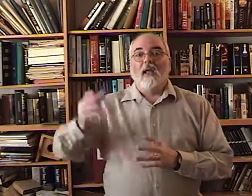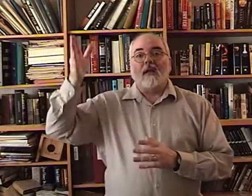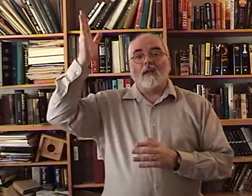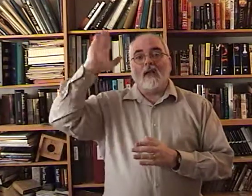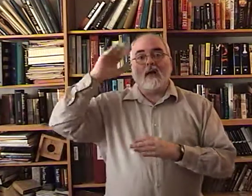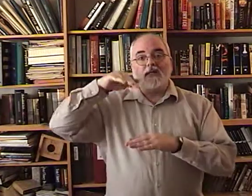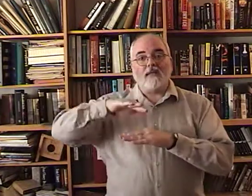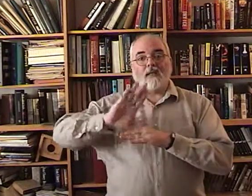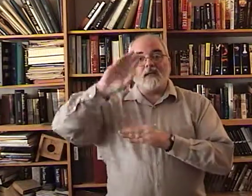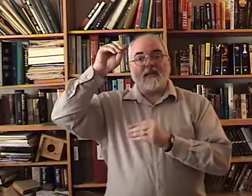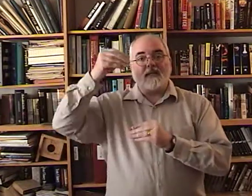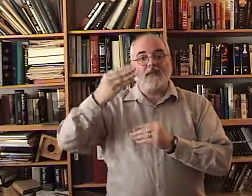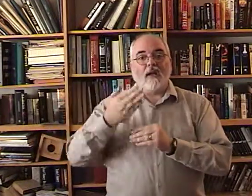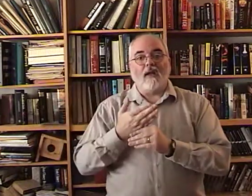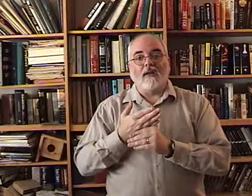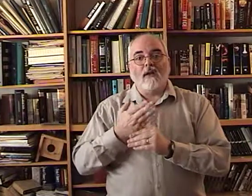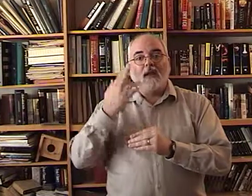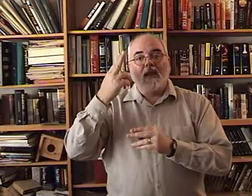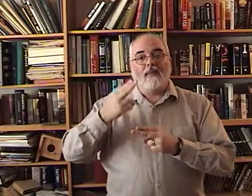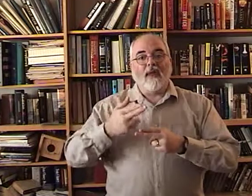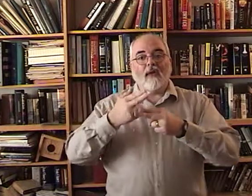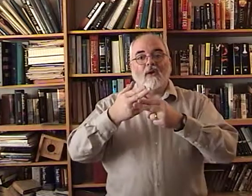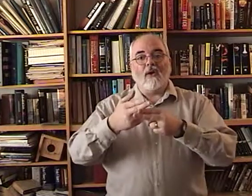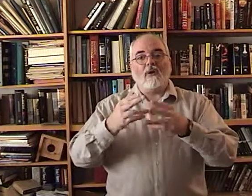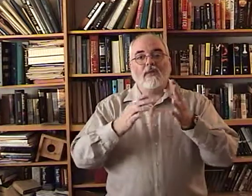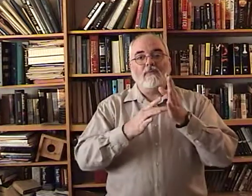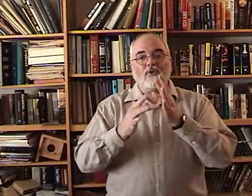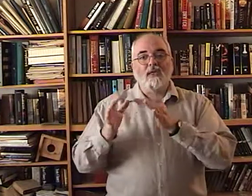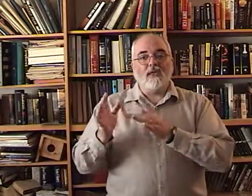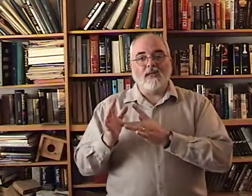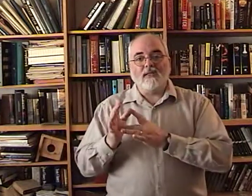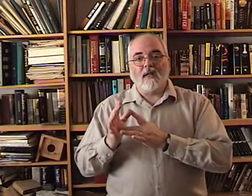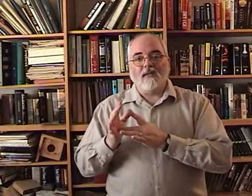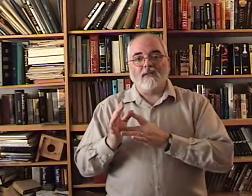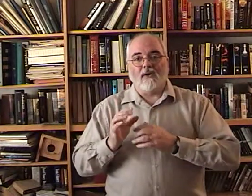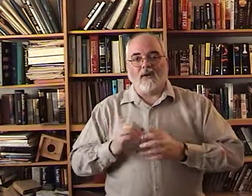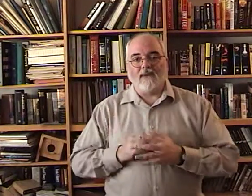God sent His Son. They called Him Jesus. All right.